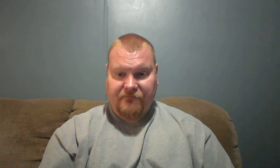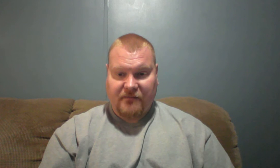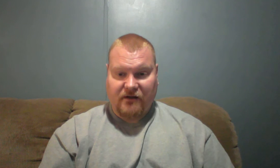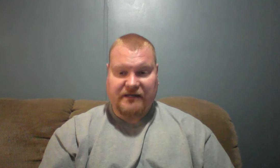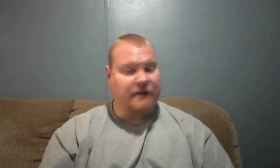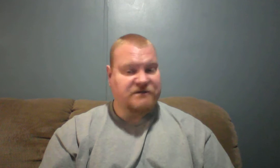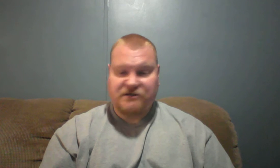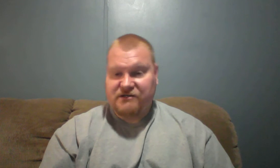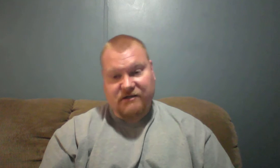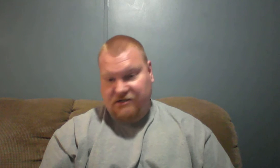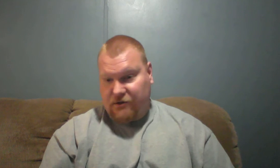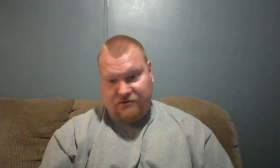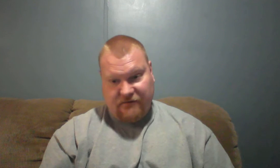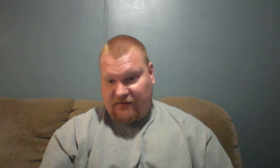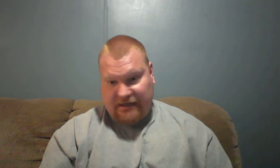Sometimes it's just an excuse in the flesh.